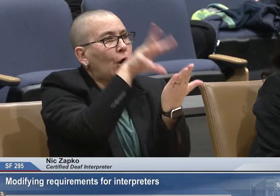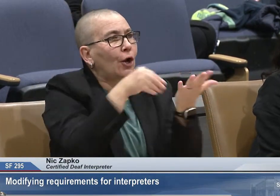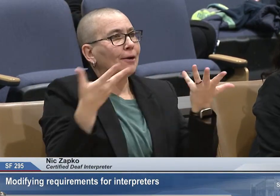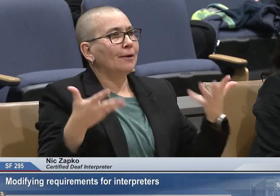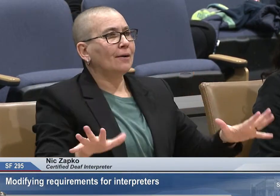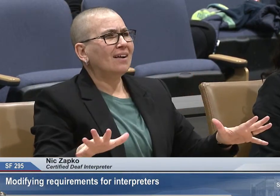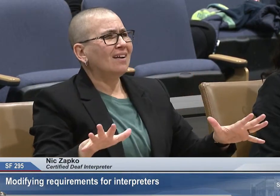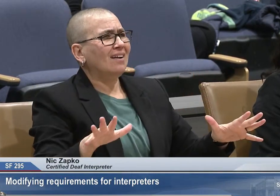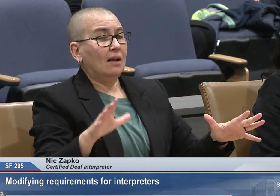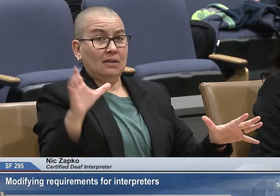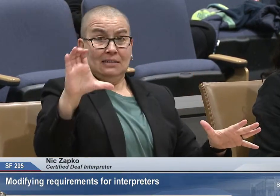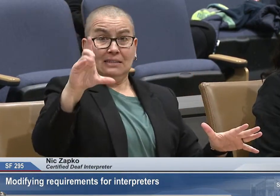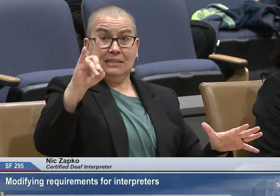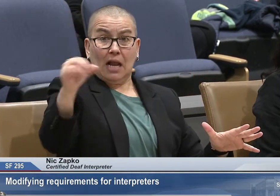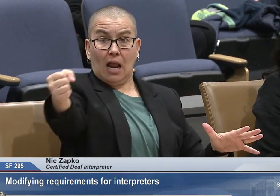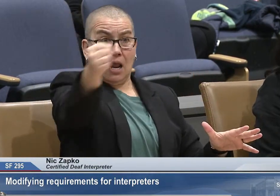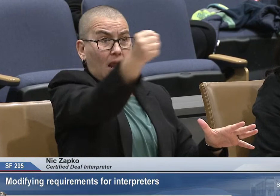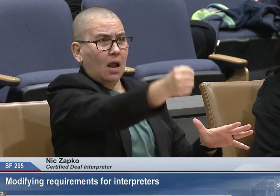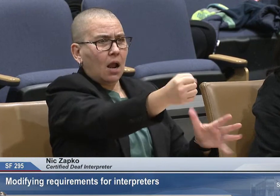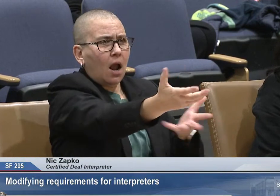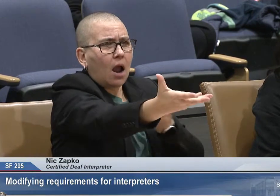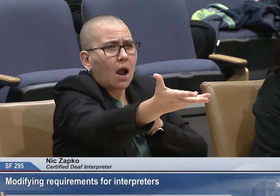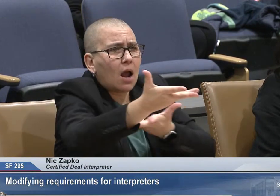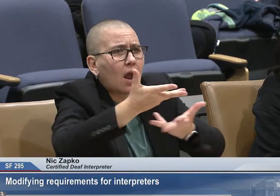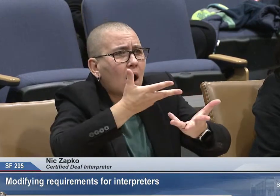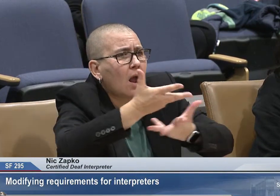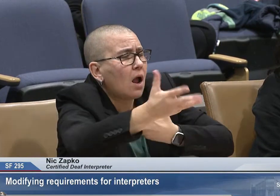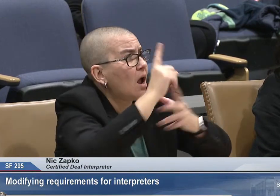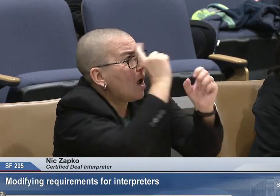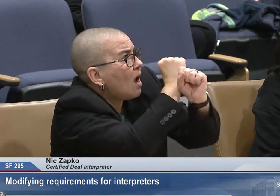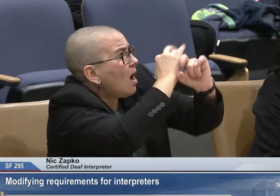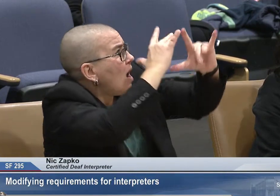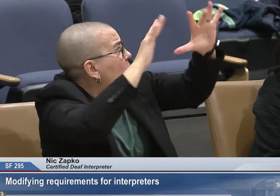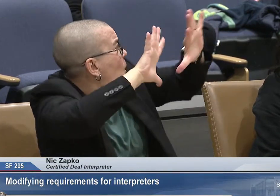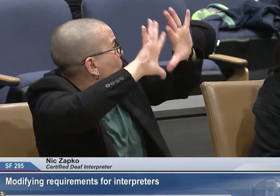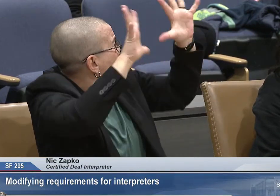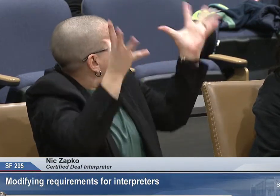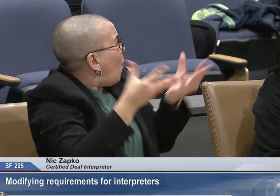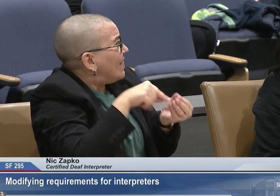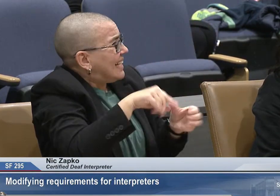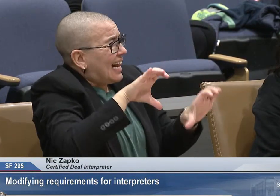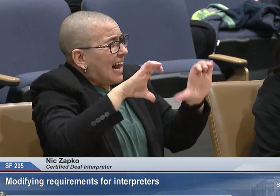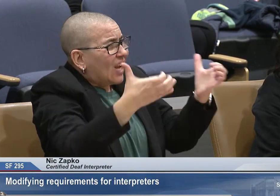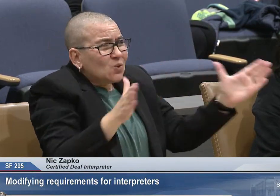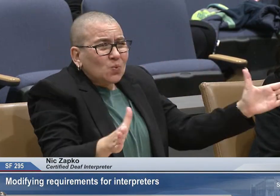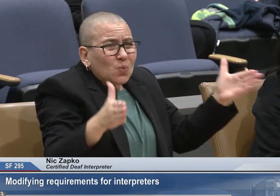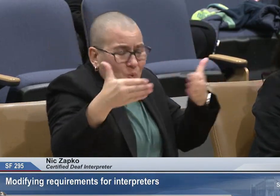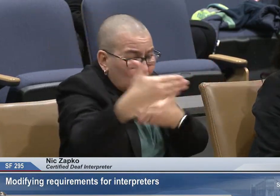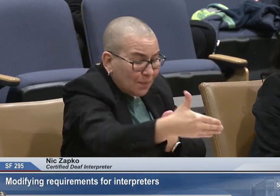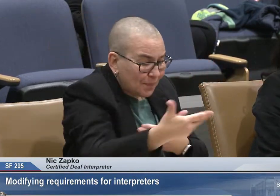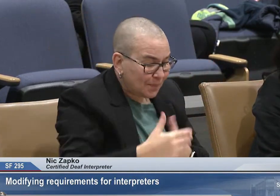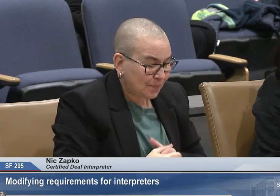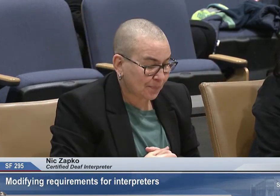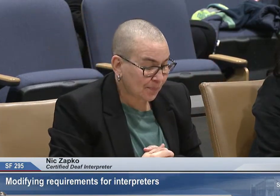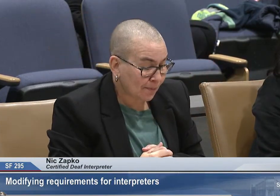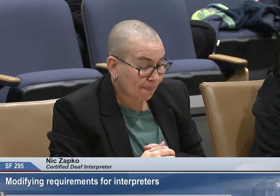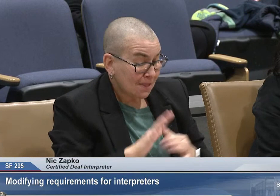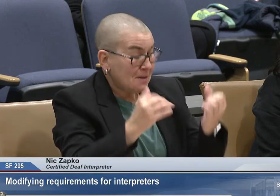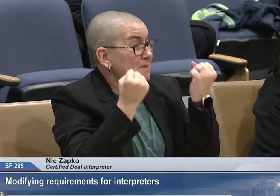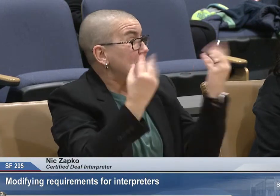more fluid social engagement for everything